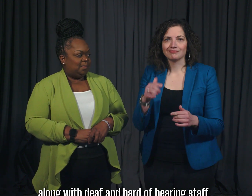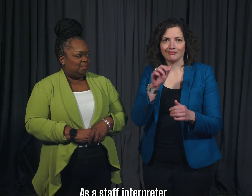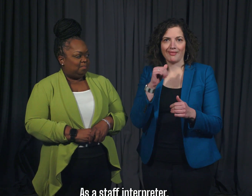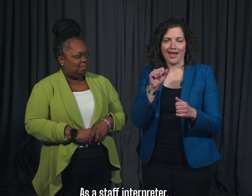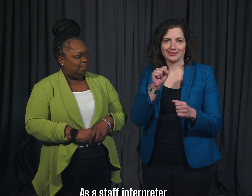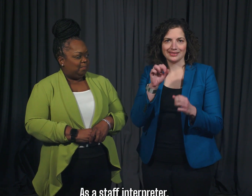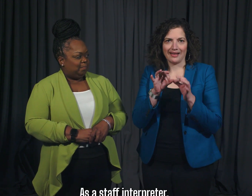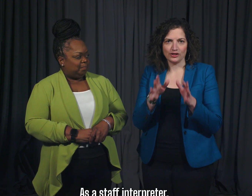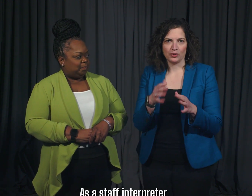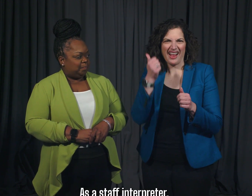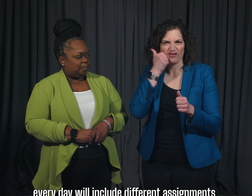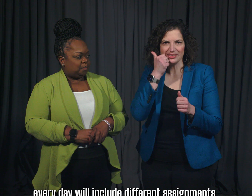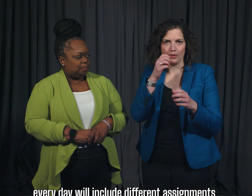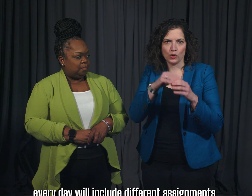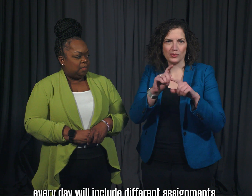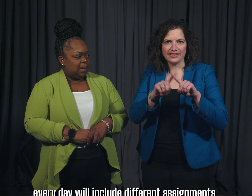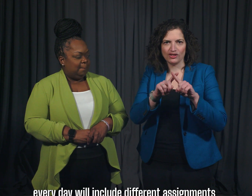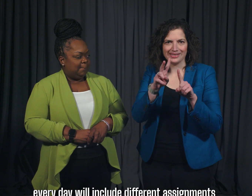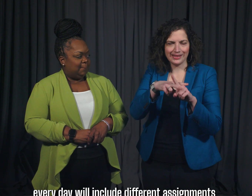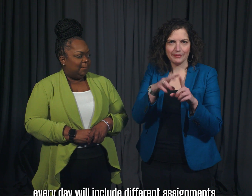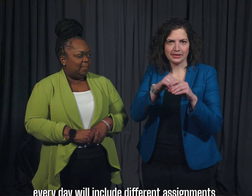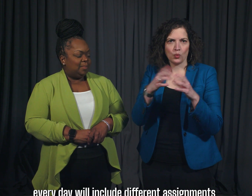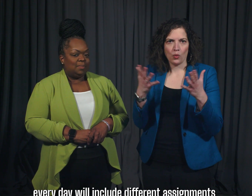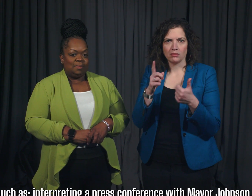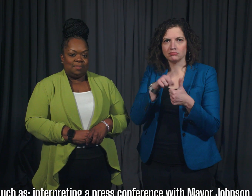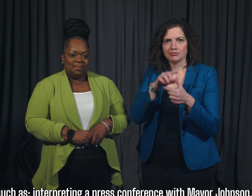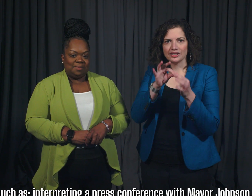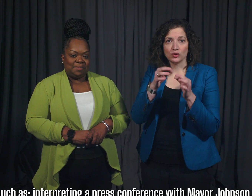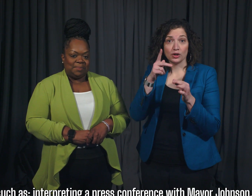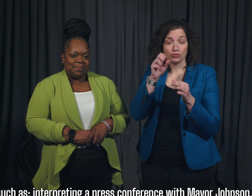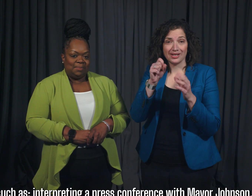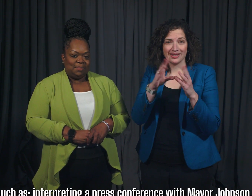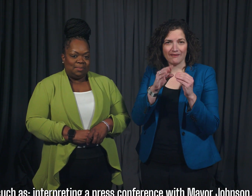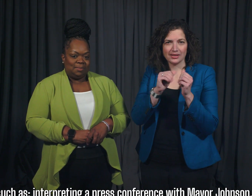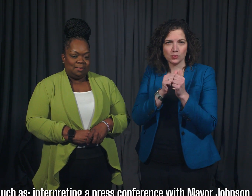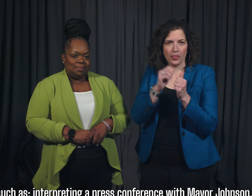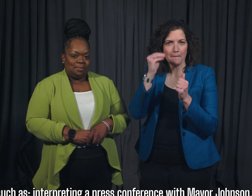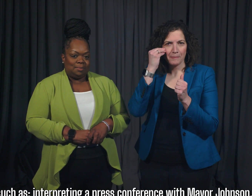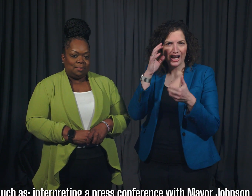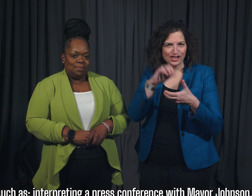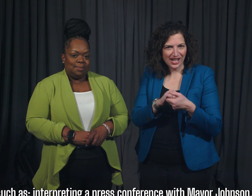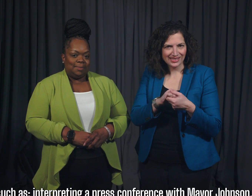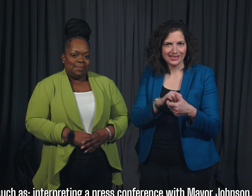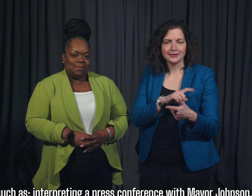As a staff interpreter, every day will include different assignments such as interpreting a press conference with Mayor Johnson,